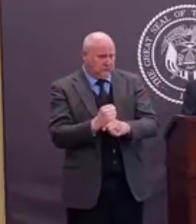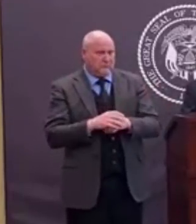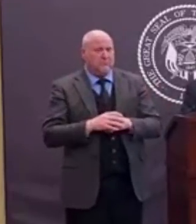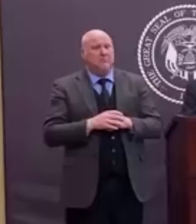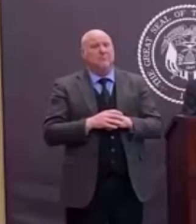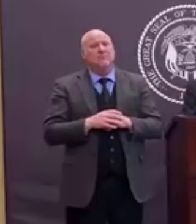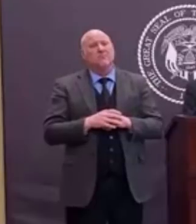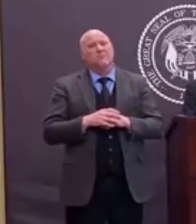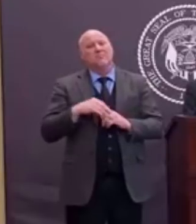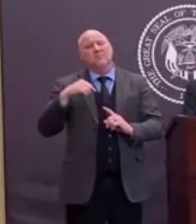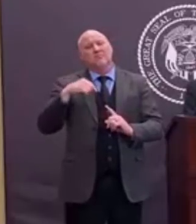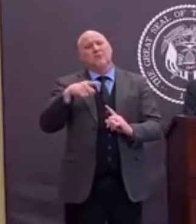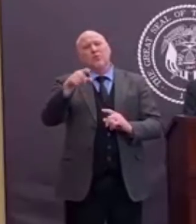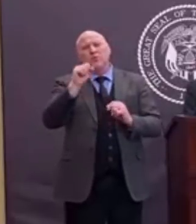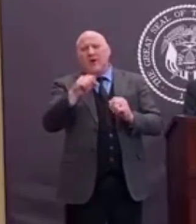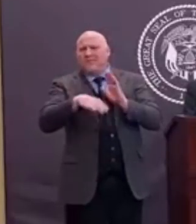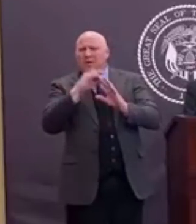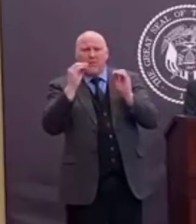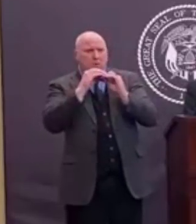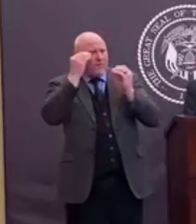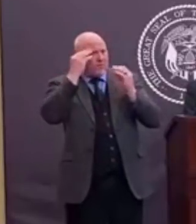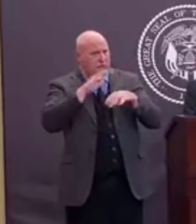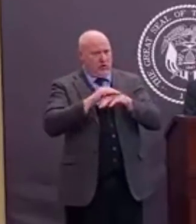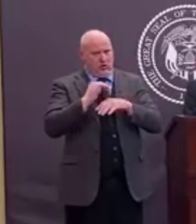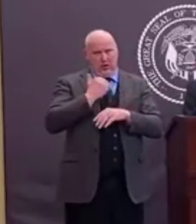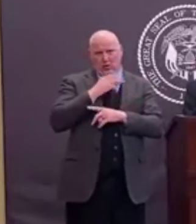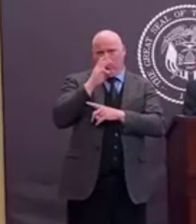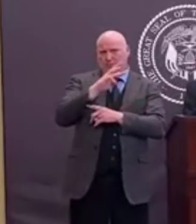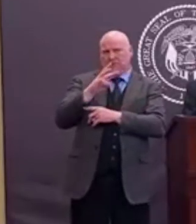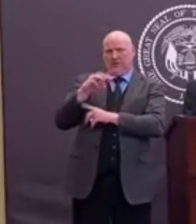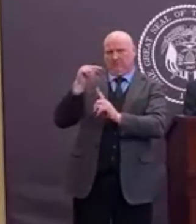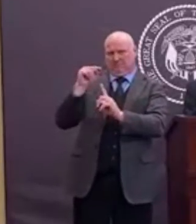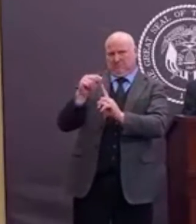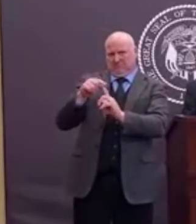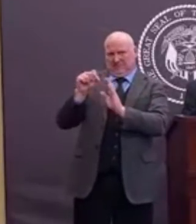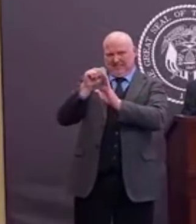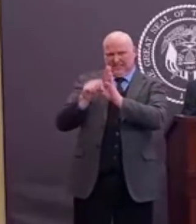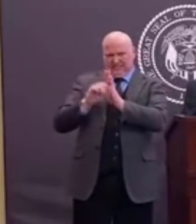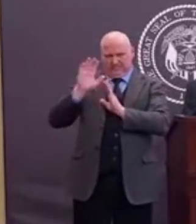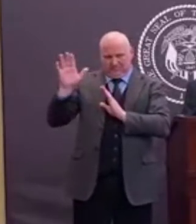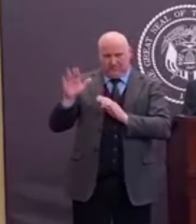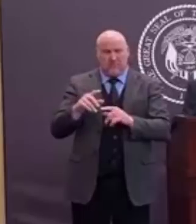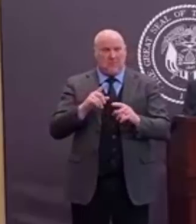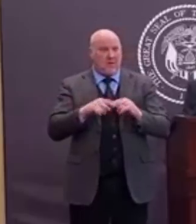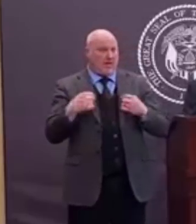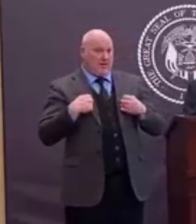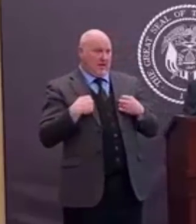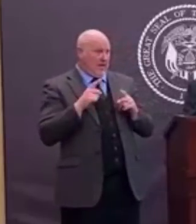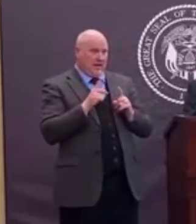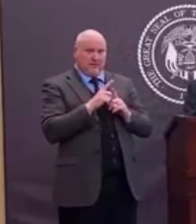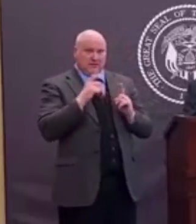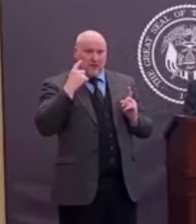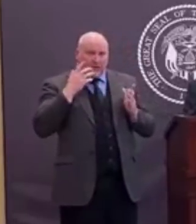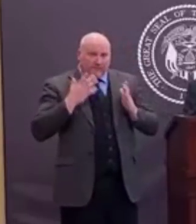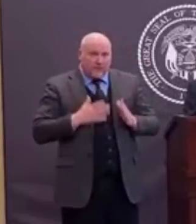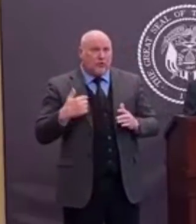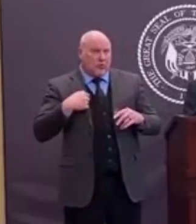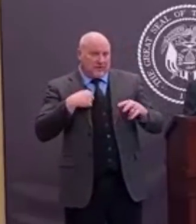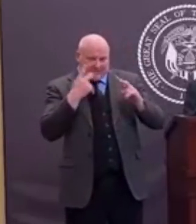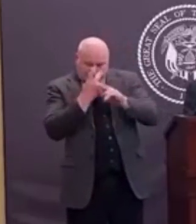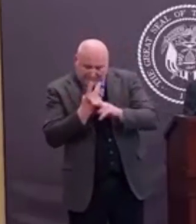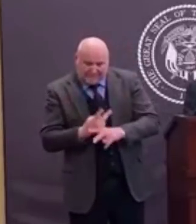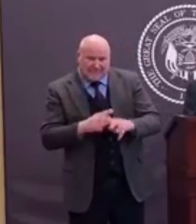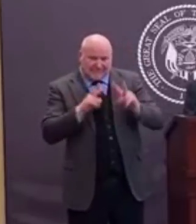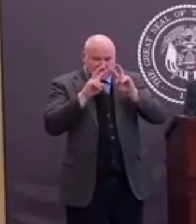if you get the detail there. But as the governor of Utah, after having analyzed all that we're doing, what we're trying to do, and what we have